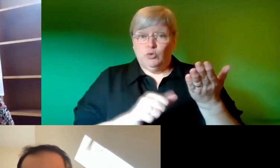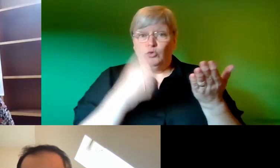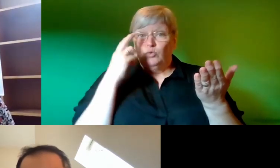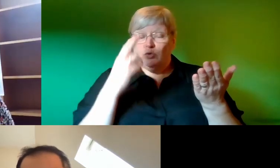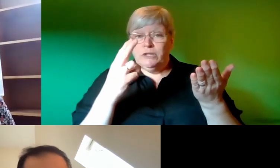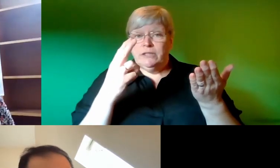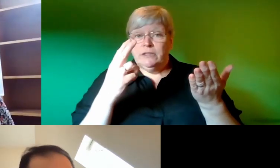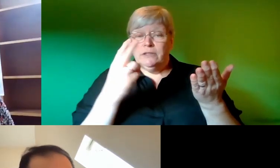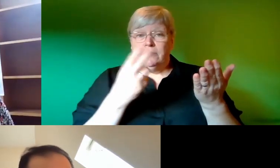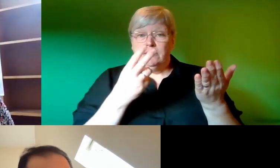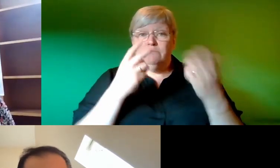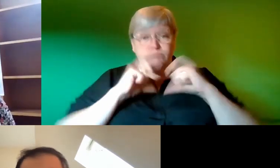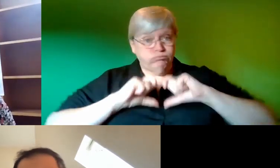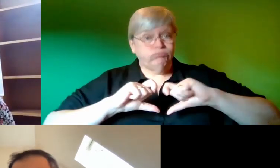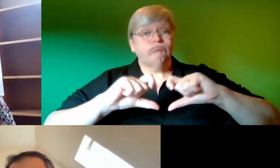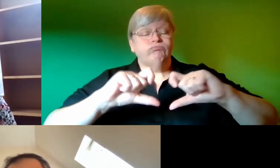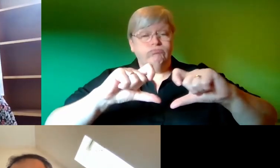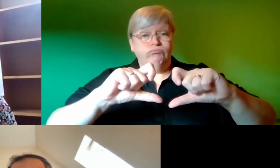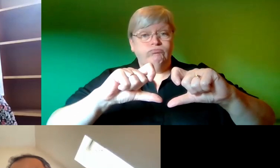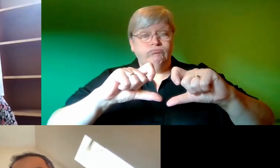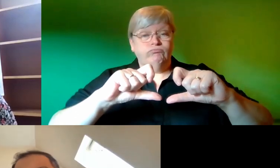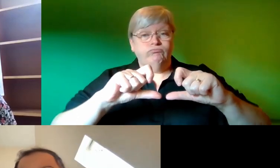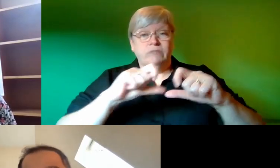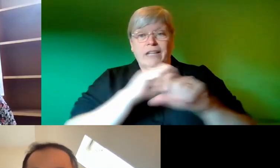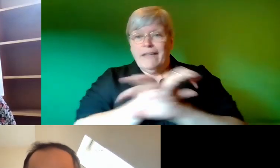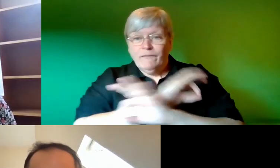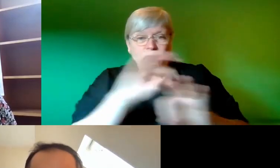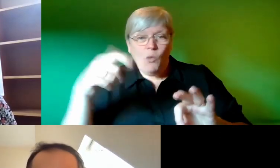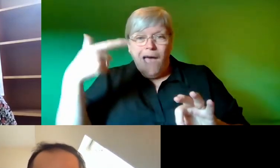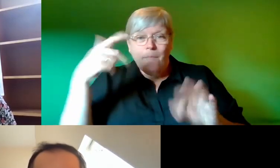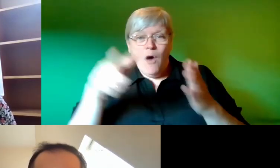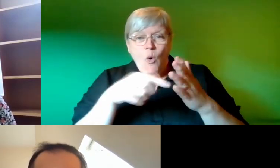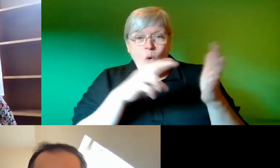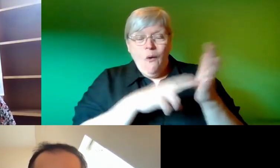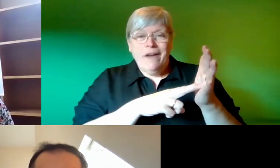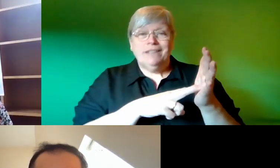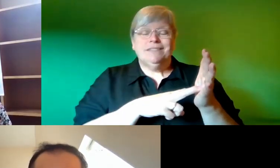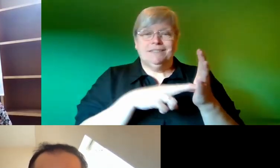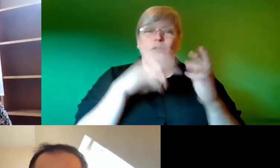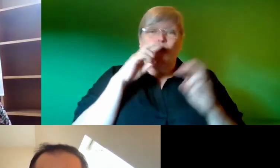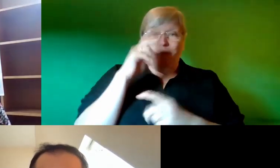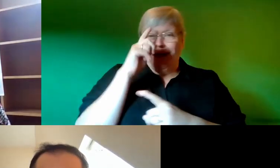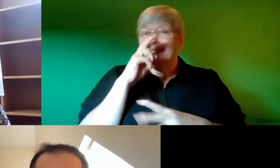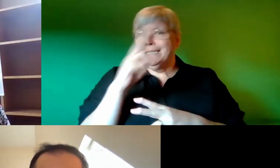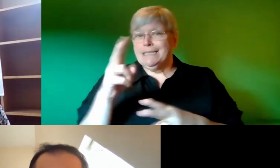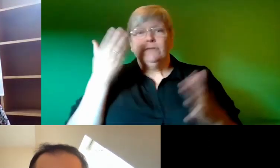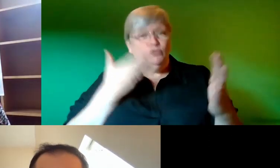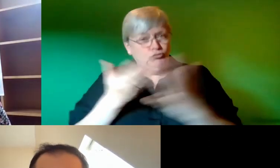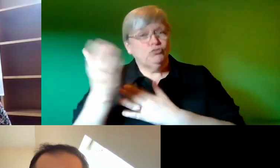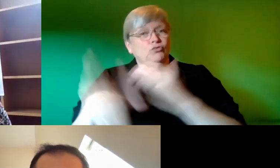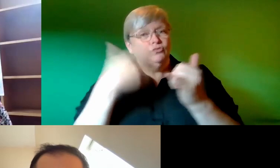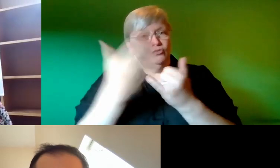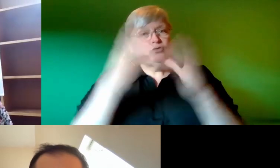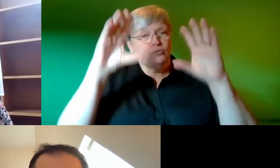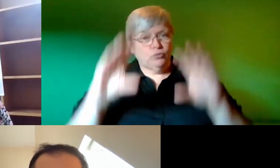see her throughout the event as long as too many of us don't leave our cameras on. So hopefully you'll be able to see her right the way through if you need her.